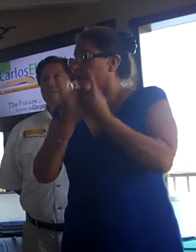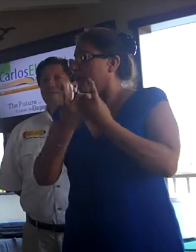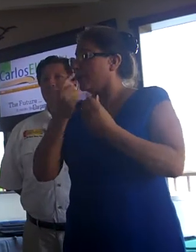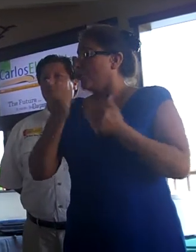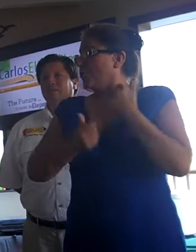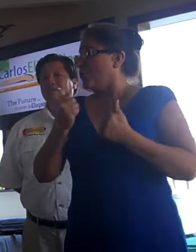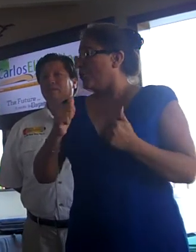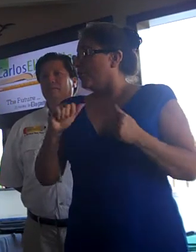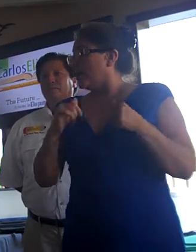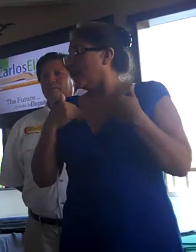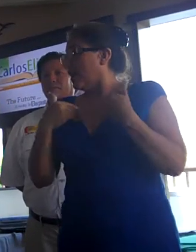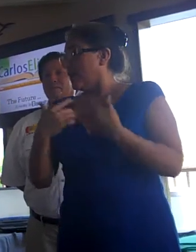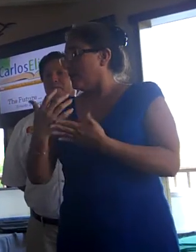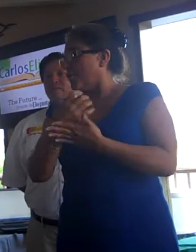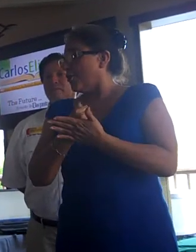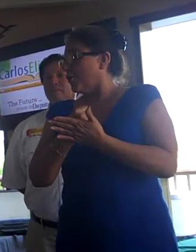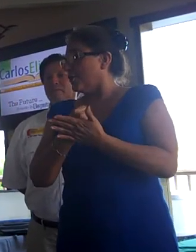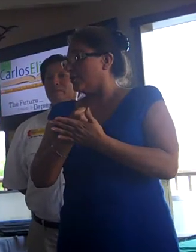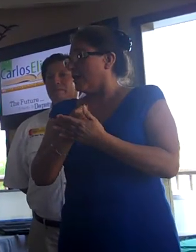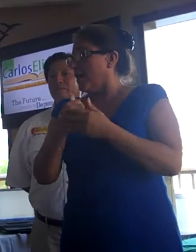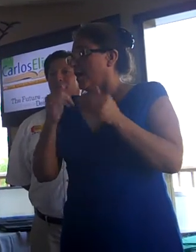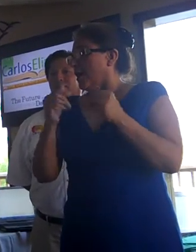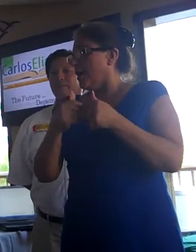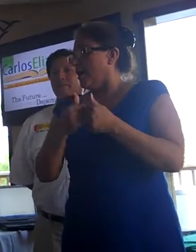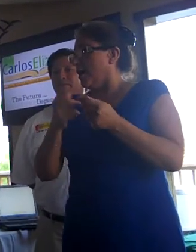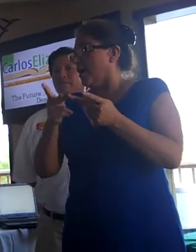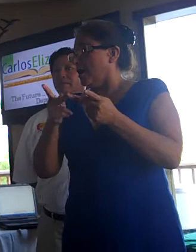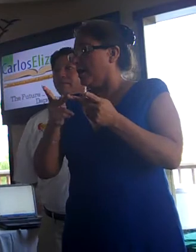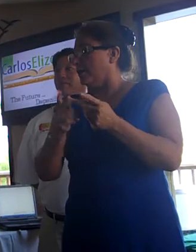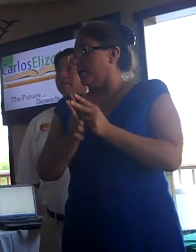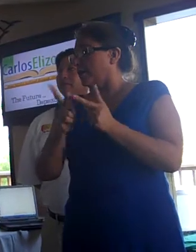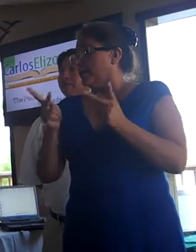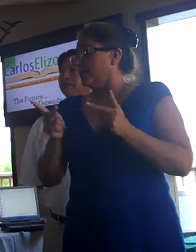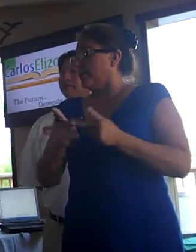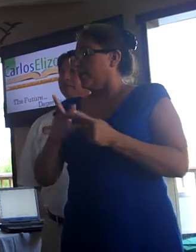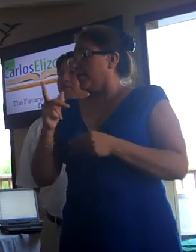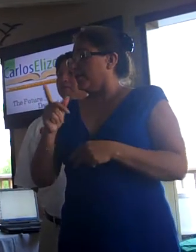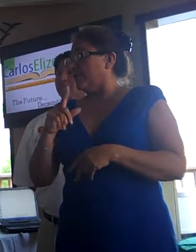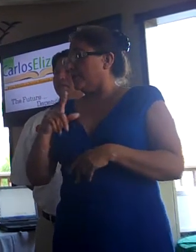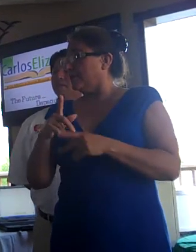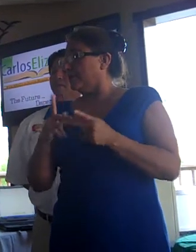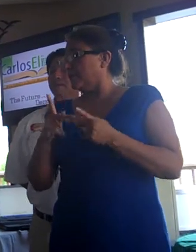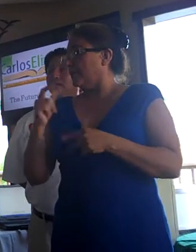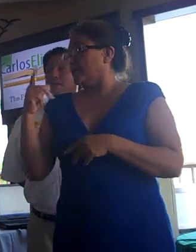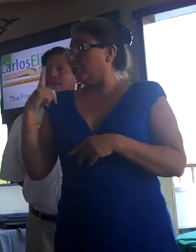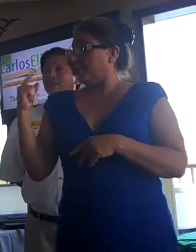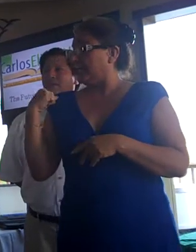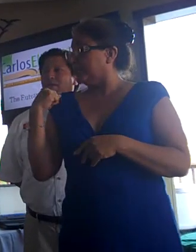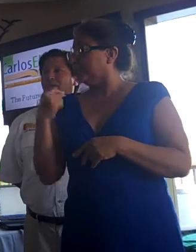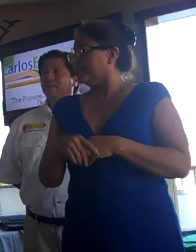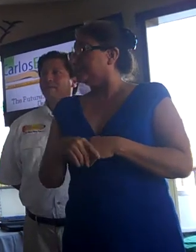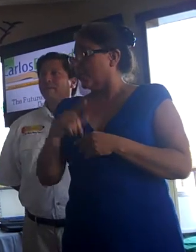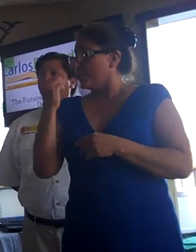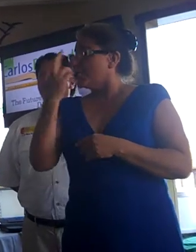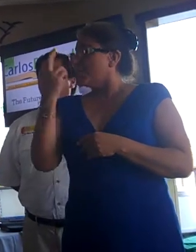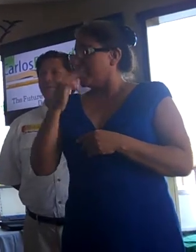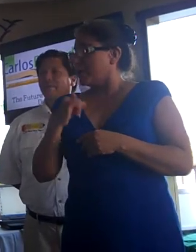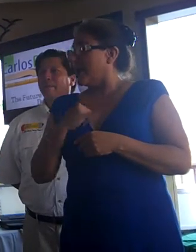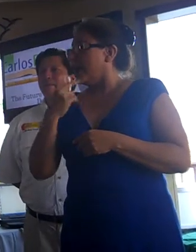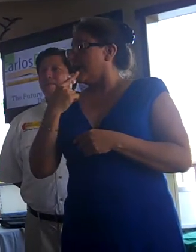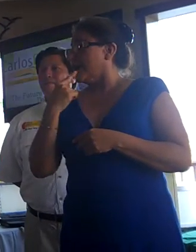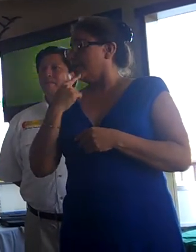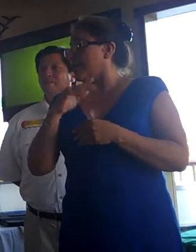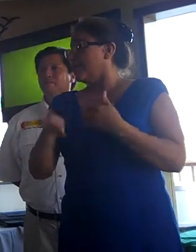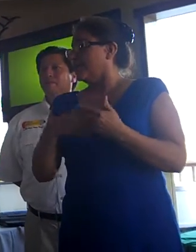Department, in which I have earned the rank of lieutenant. The reason